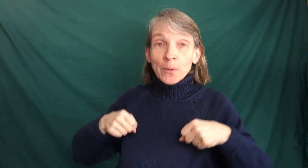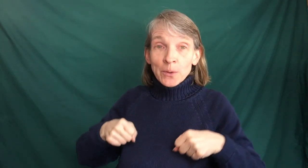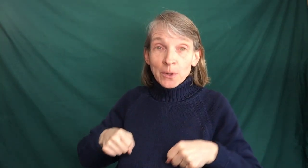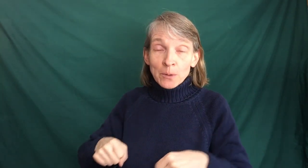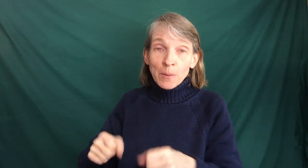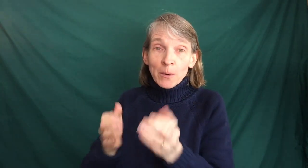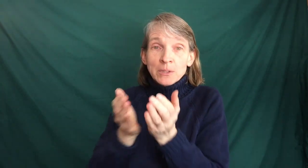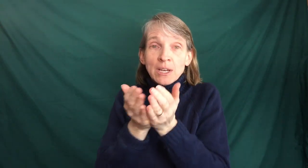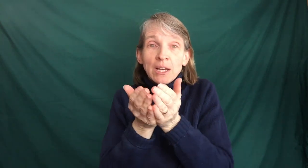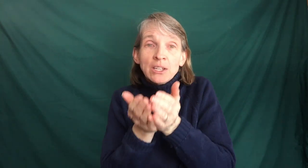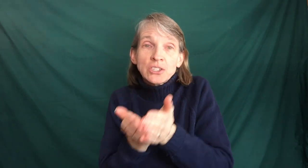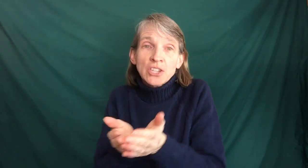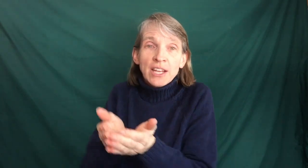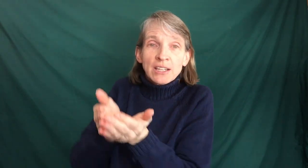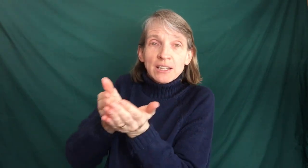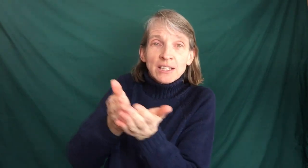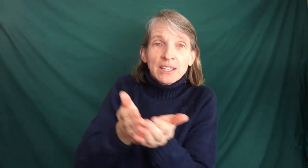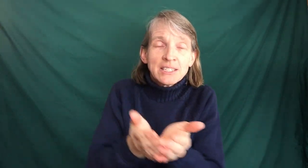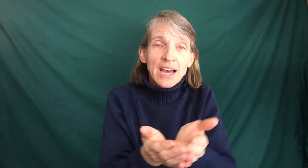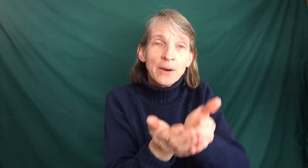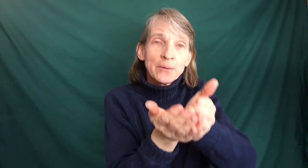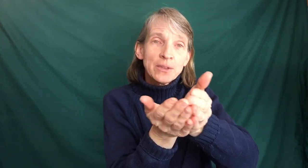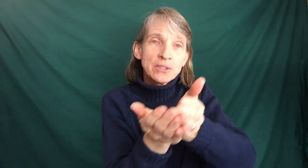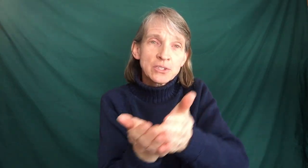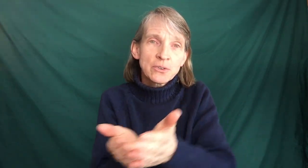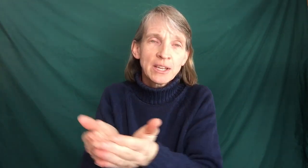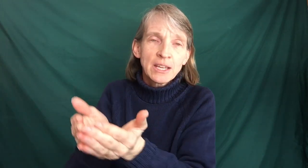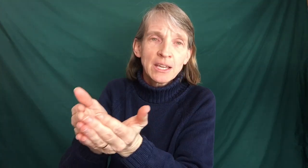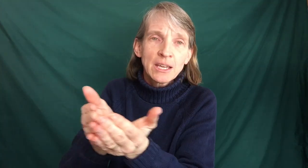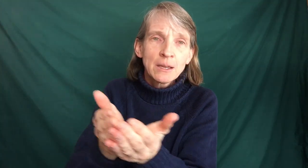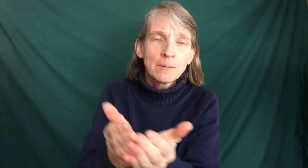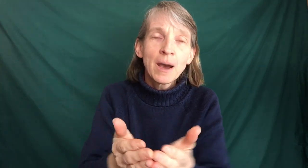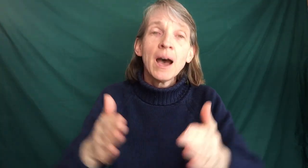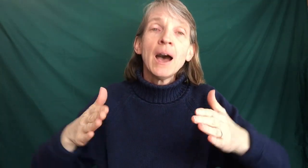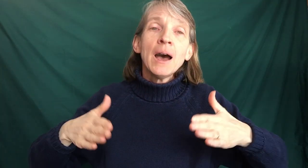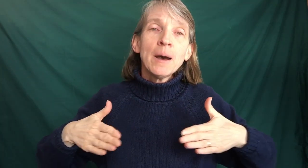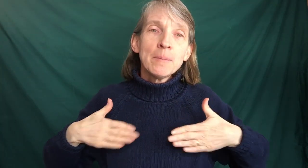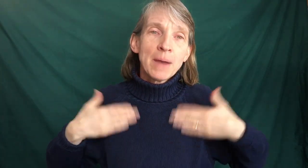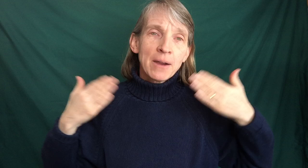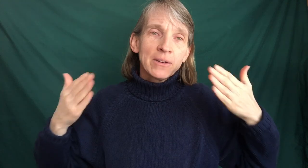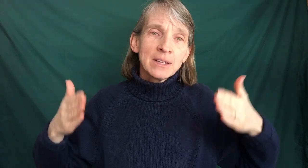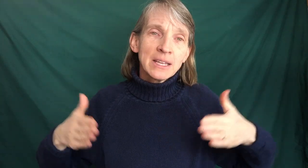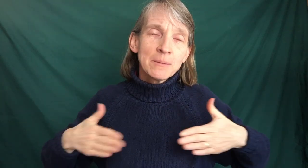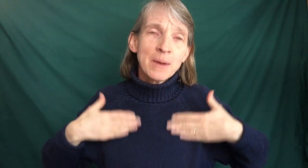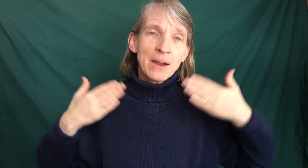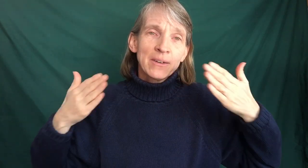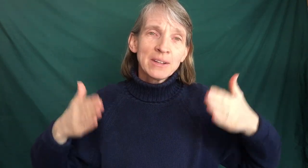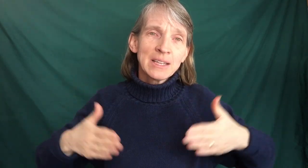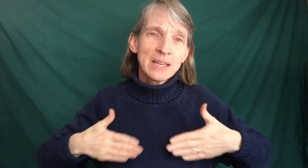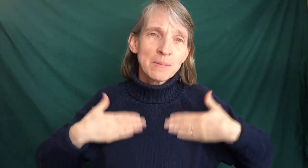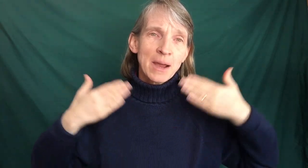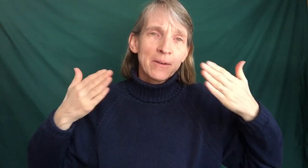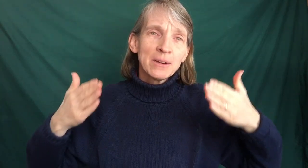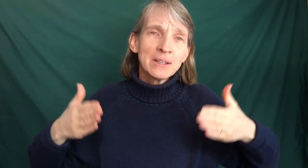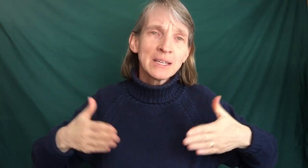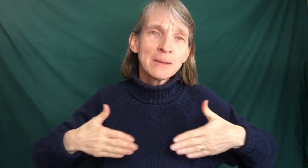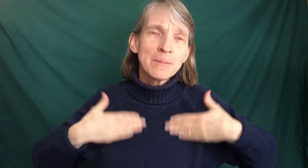your boat gently down the stream. Merrily merrily merrily